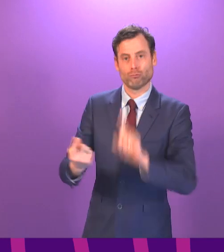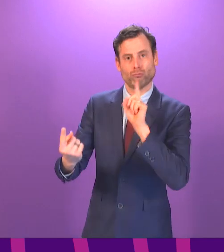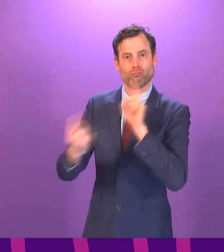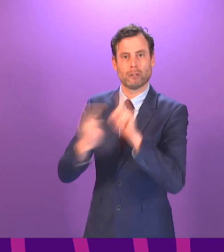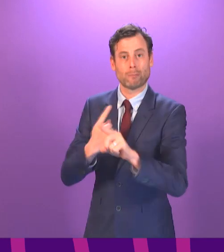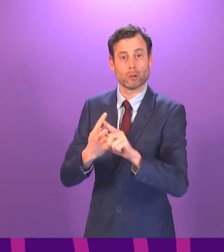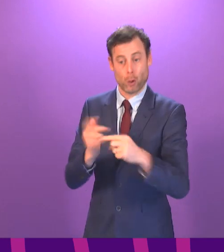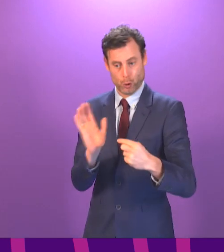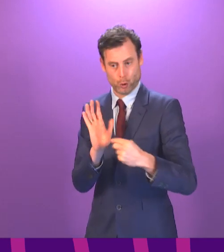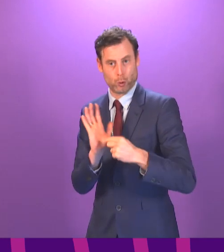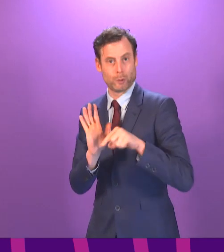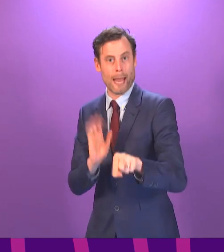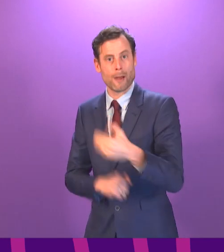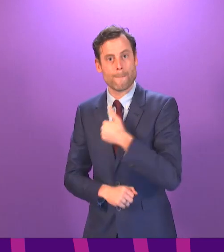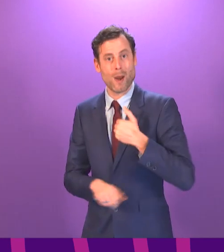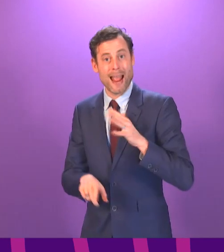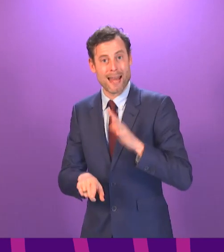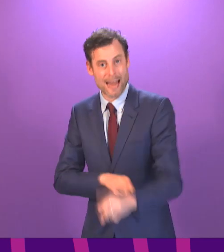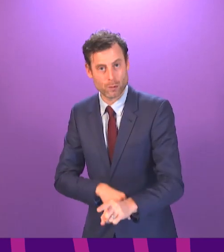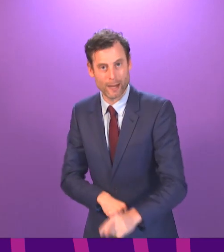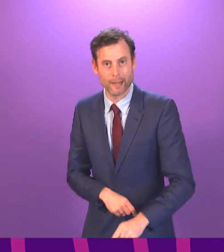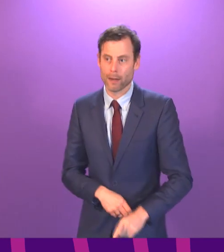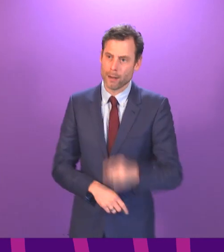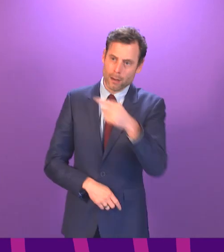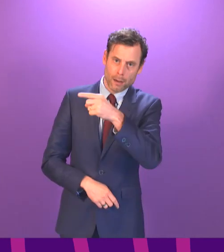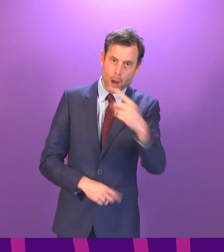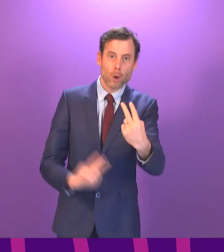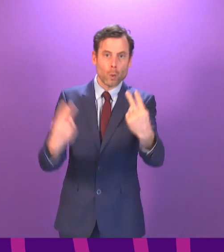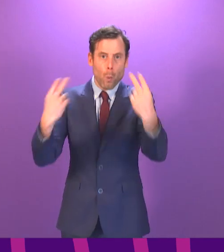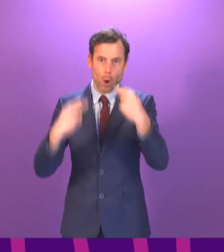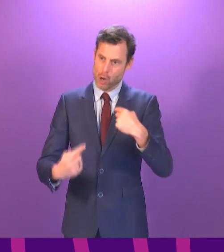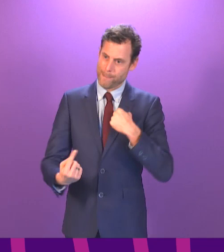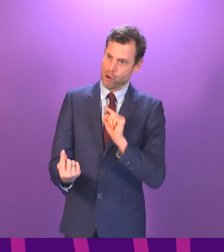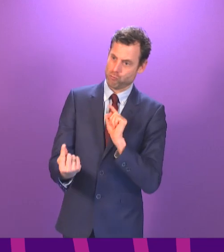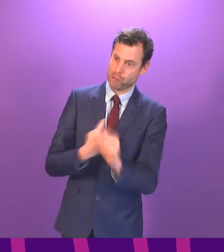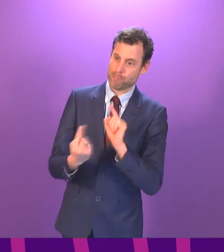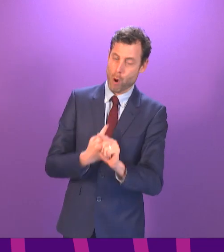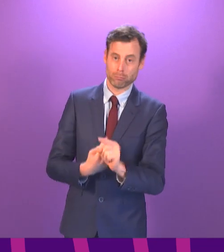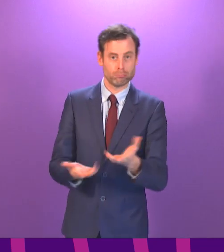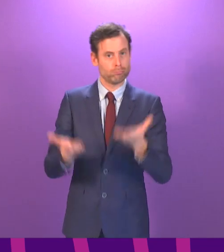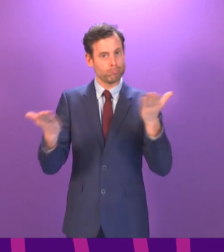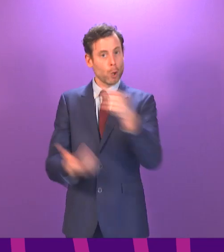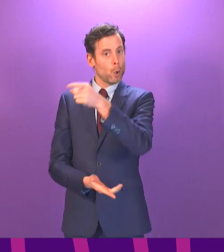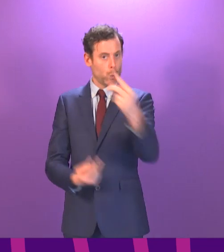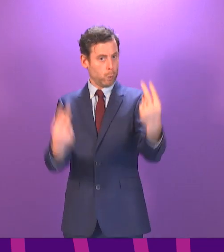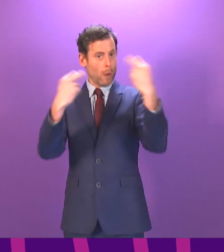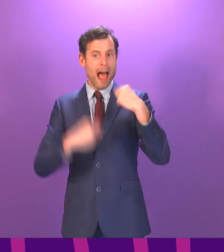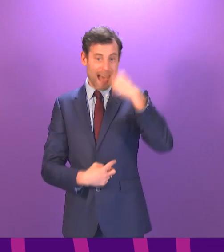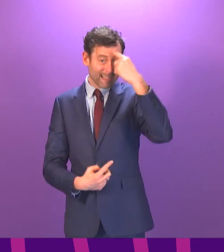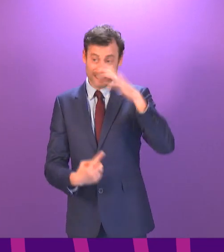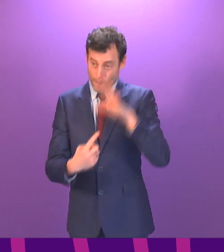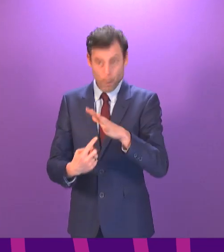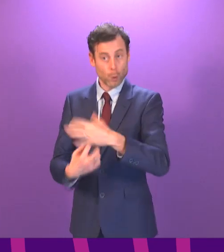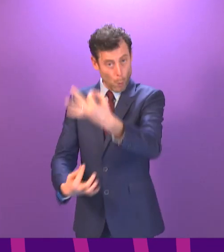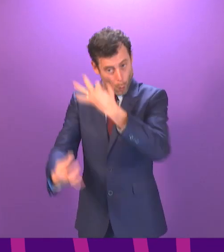morning. And people can listen to that, and they can make up their own minds. Because I believe it is important to subject myself to